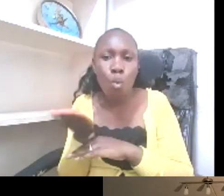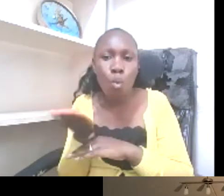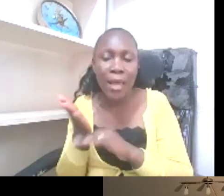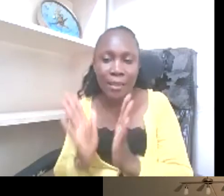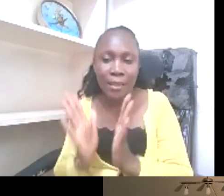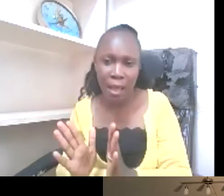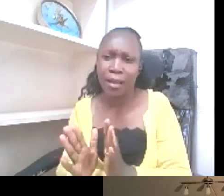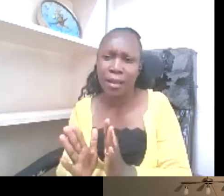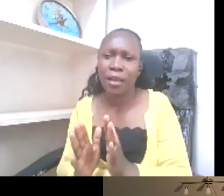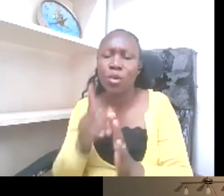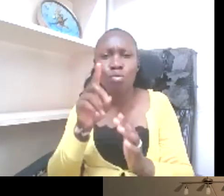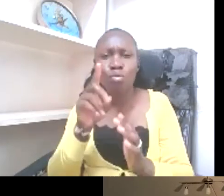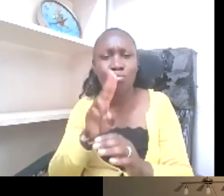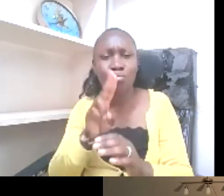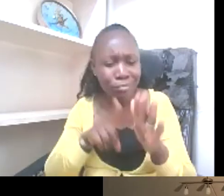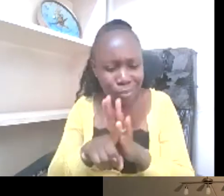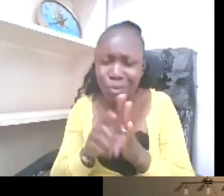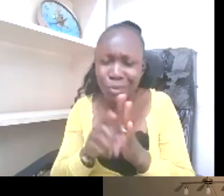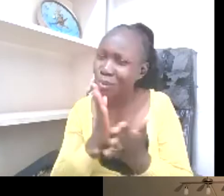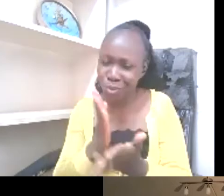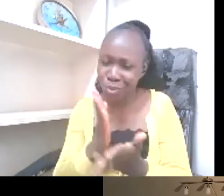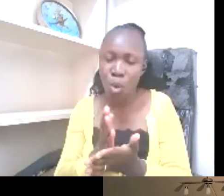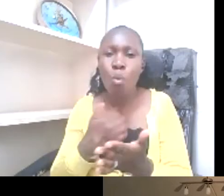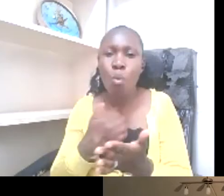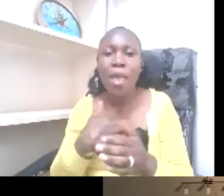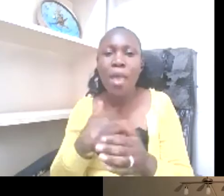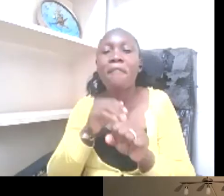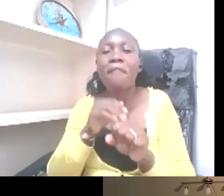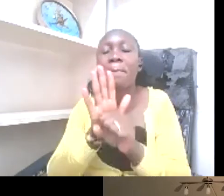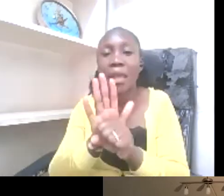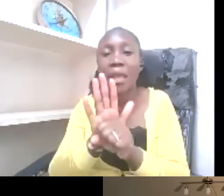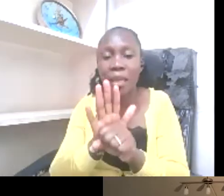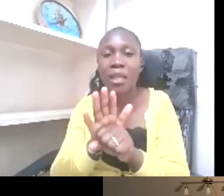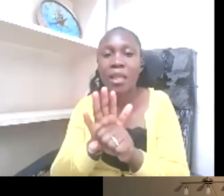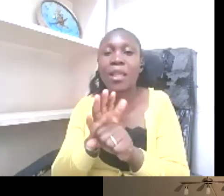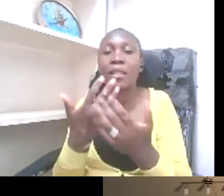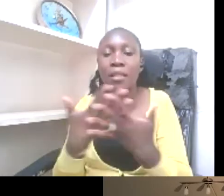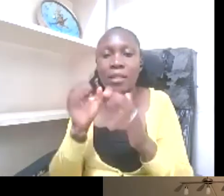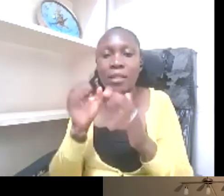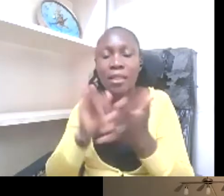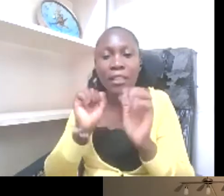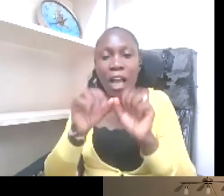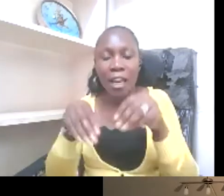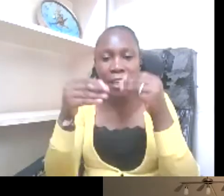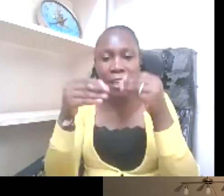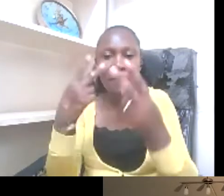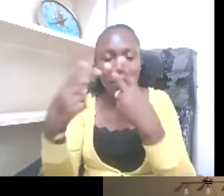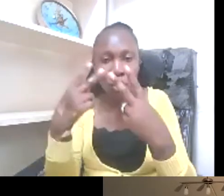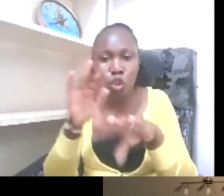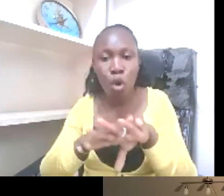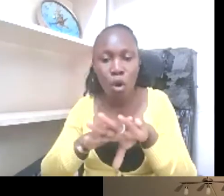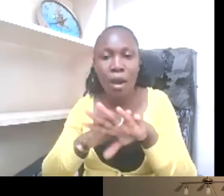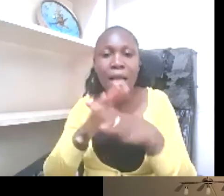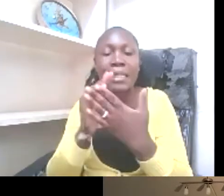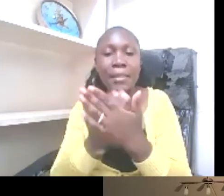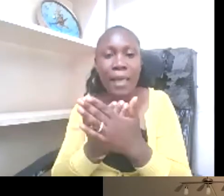visual signals if somebody has an order to place and you